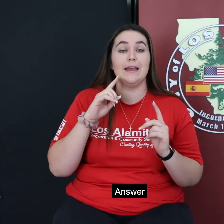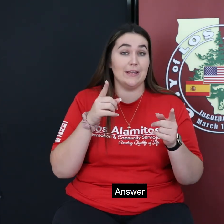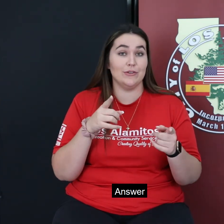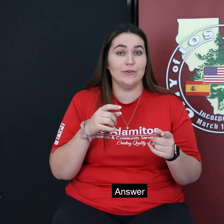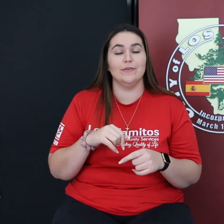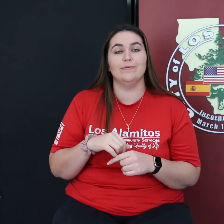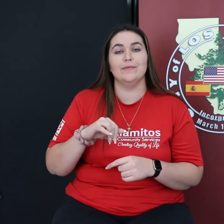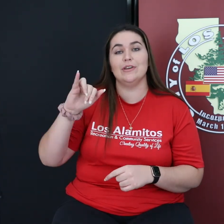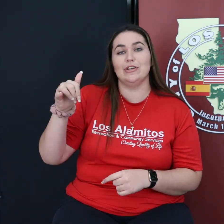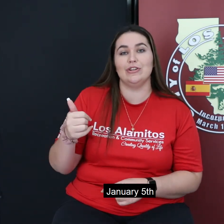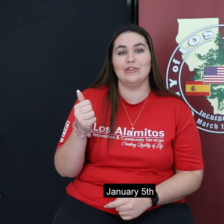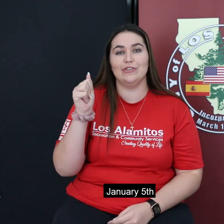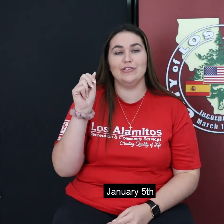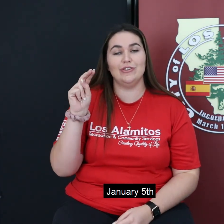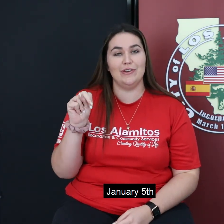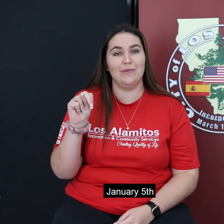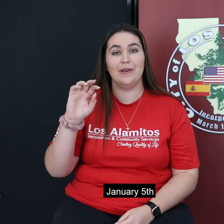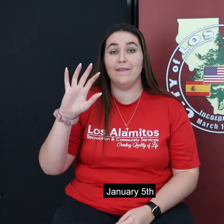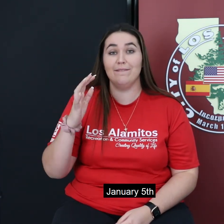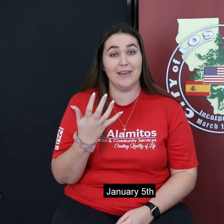Answer, January 5th.